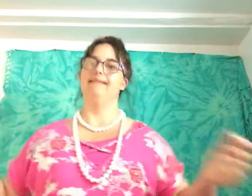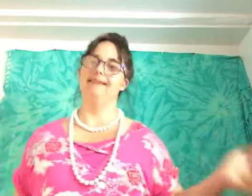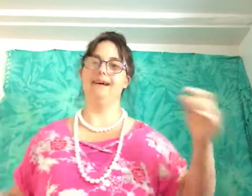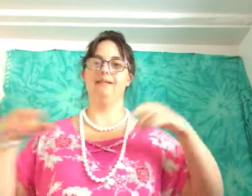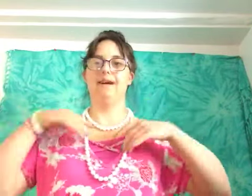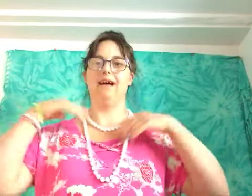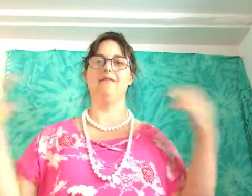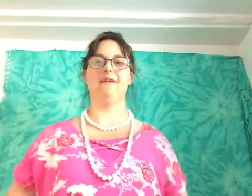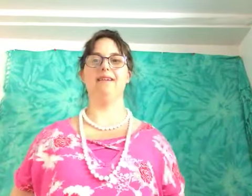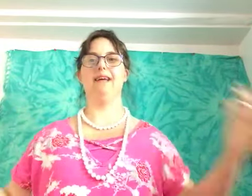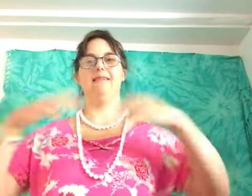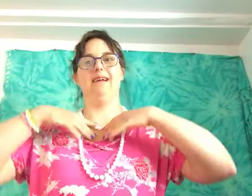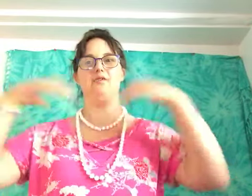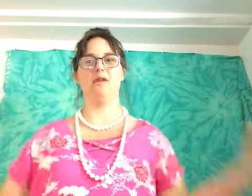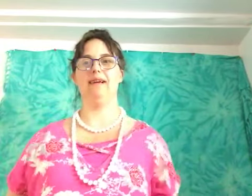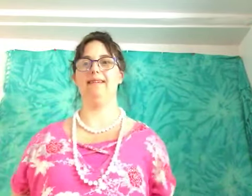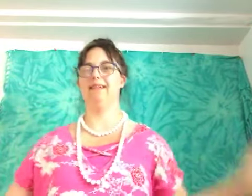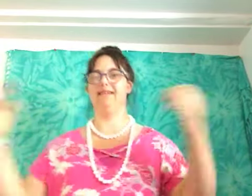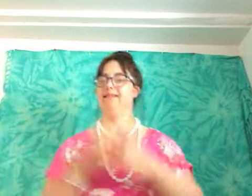yeah and have fun and the